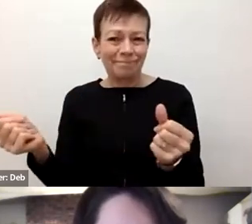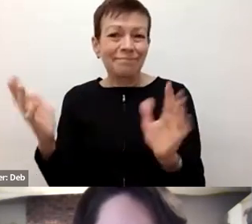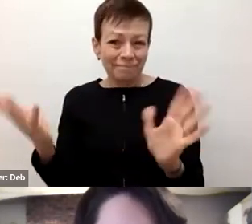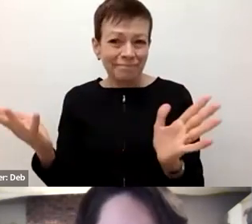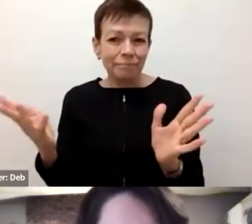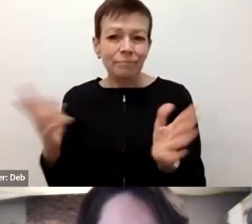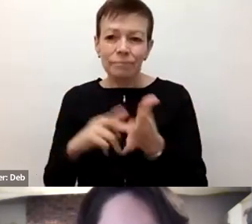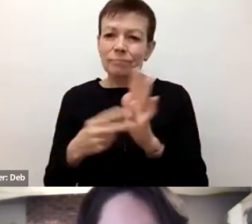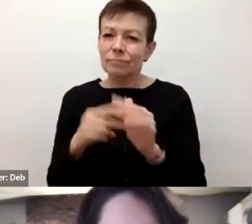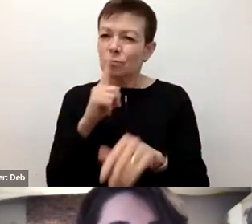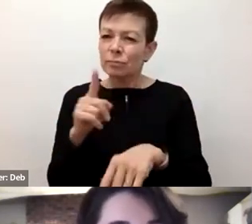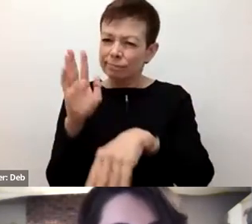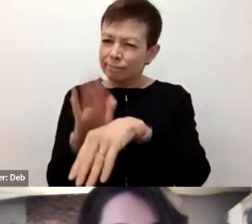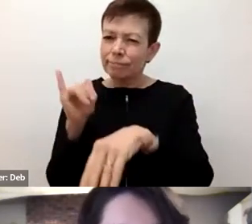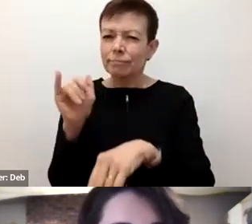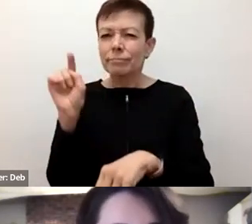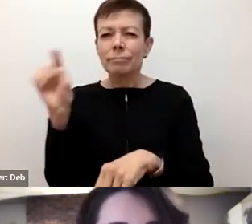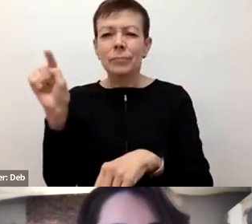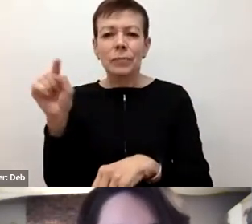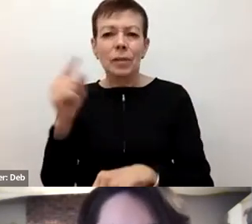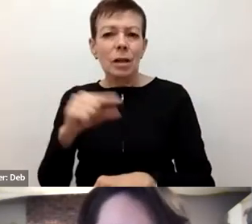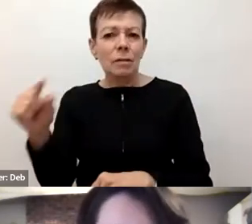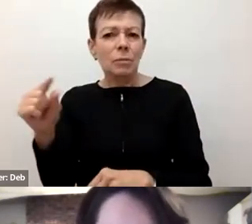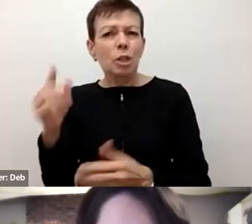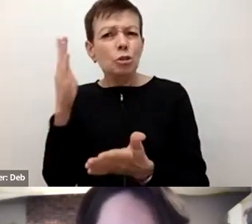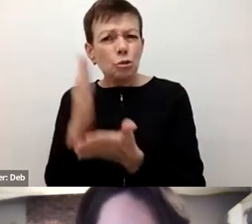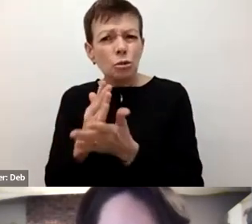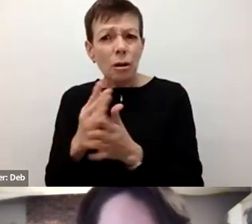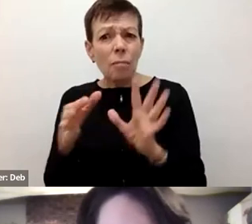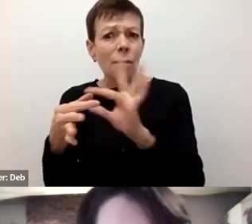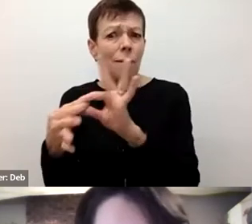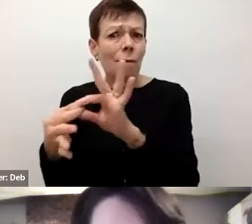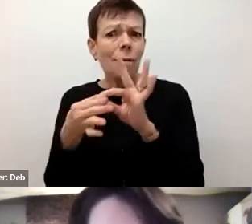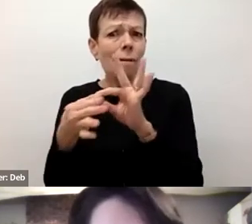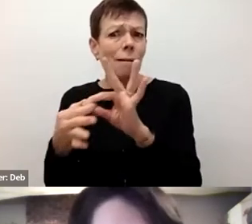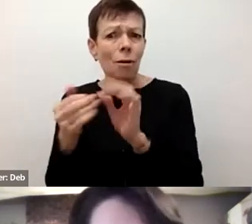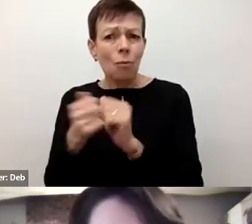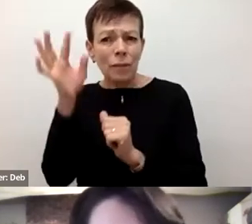provincial authorities to stop their complicity in these human rights violations.